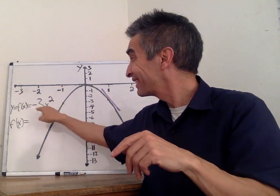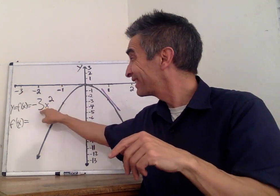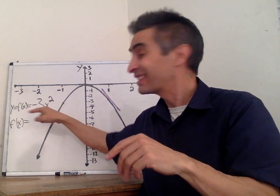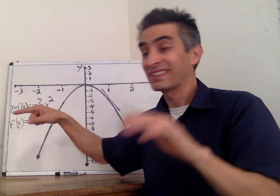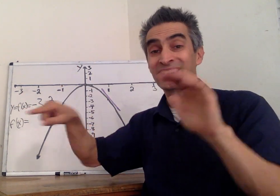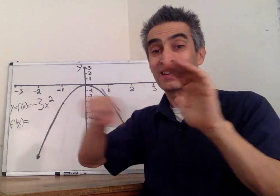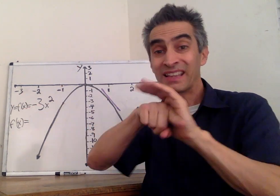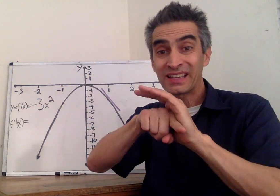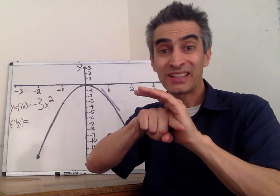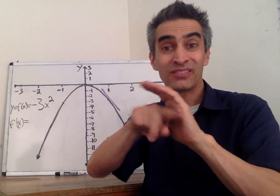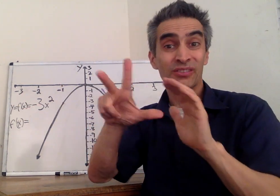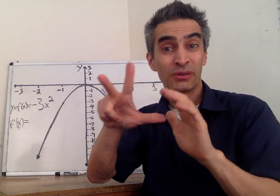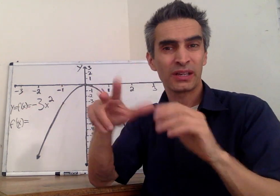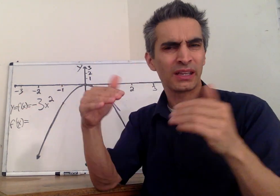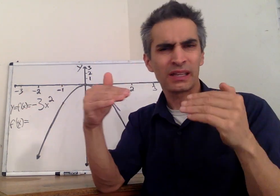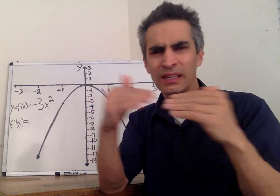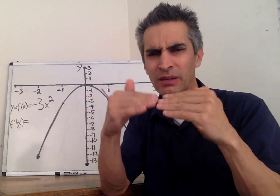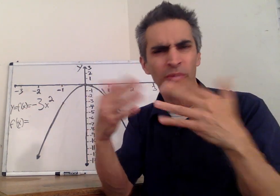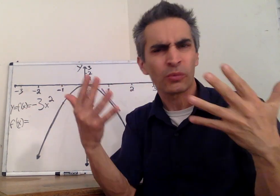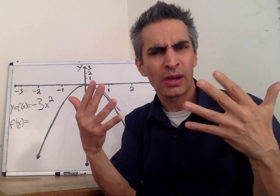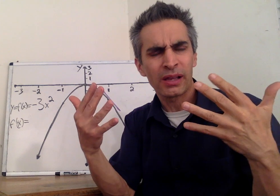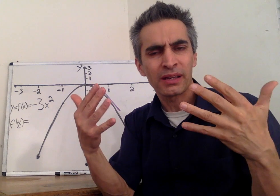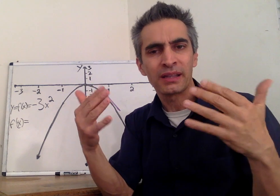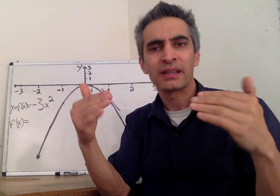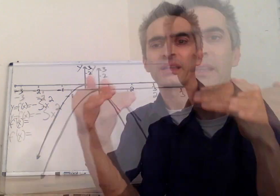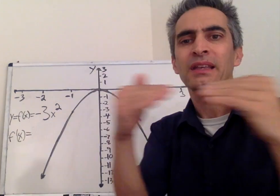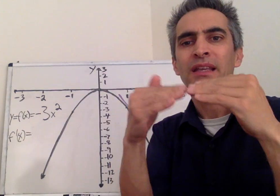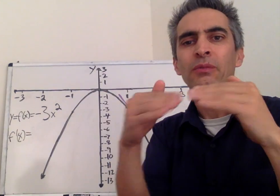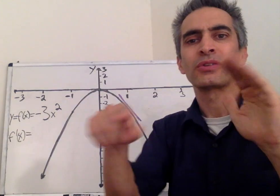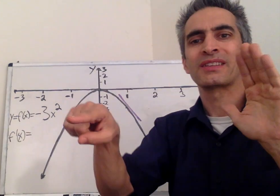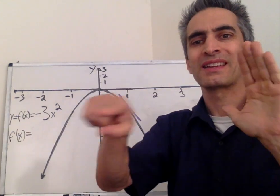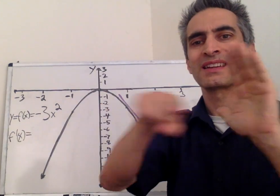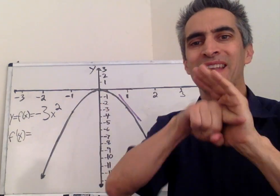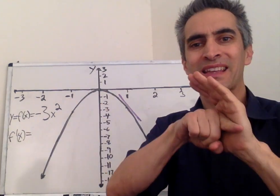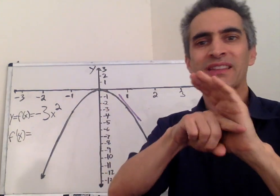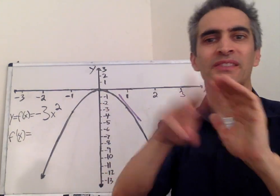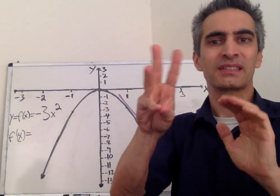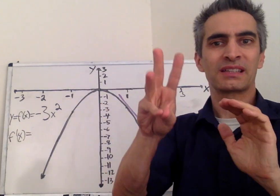equals negative 6.